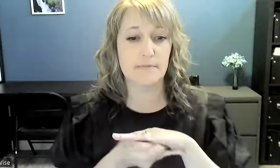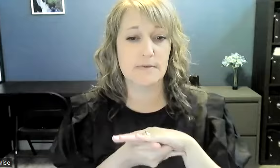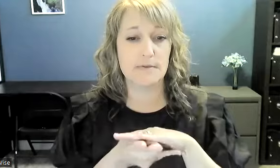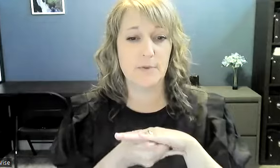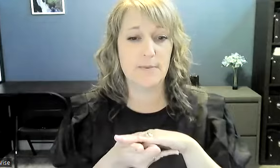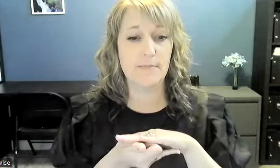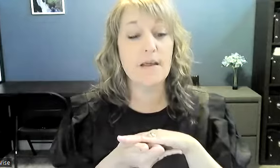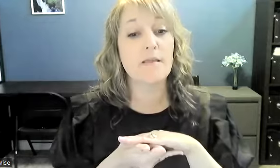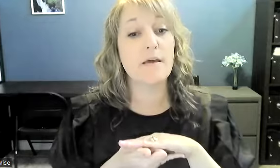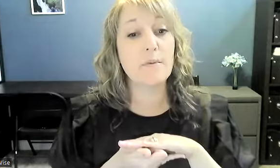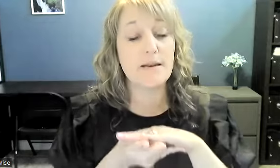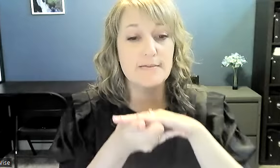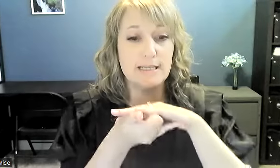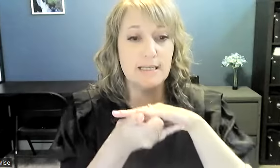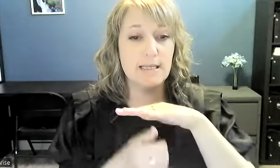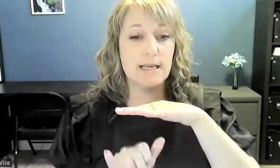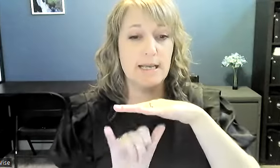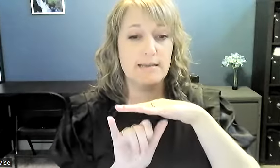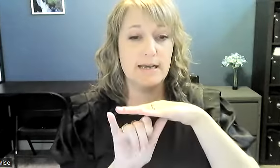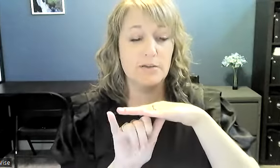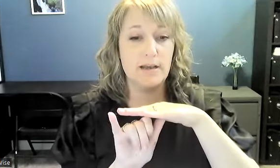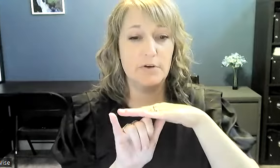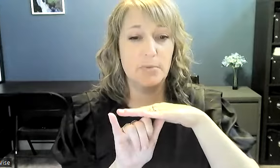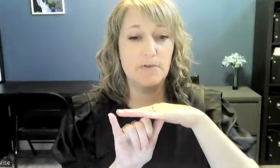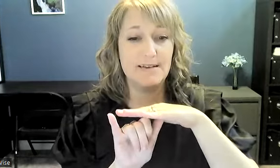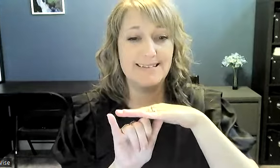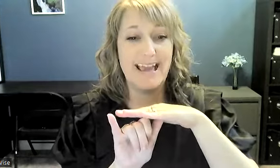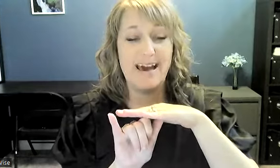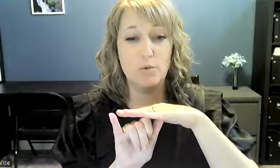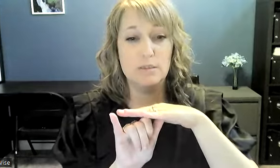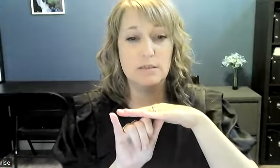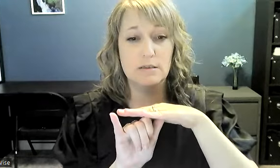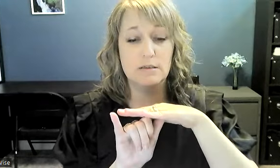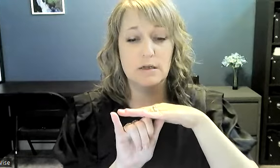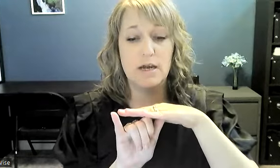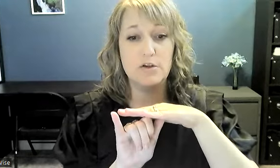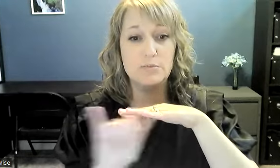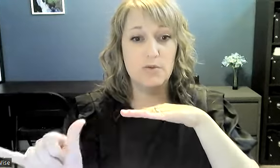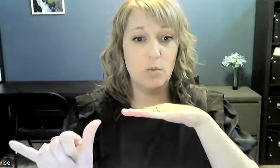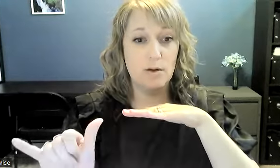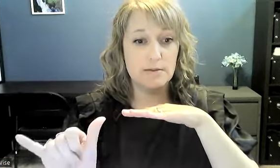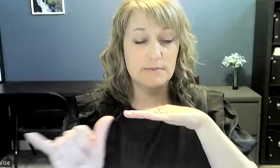subway the other way that i've seen it is actually having your palm facing out and you just move out once